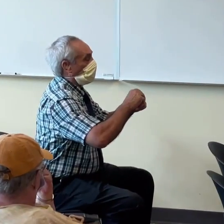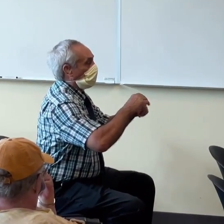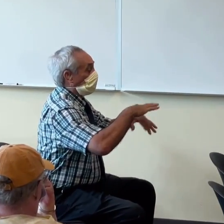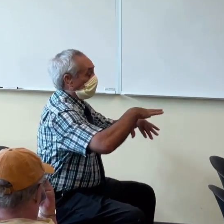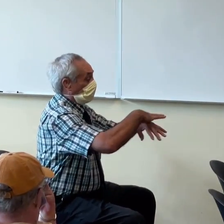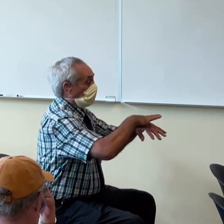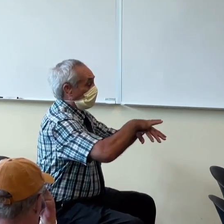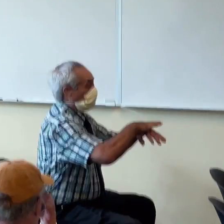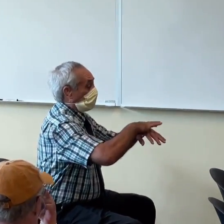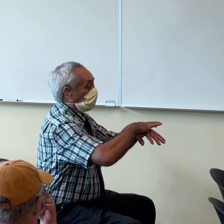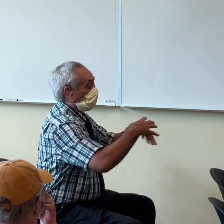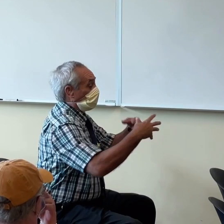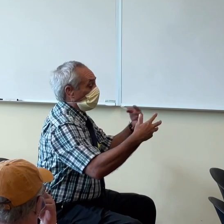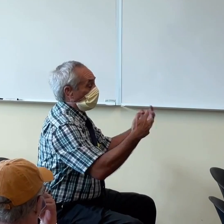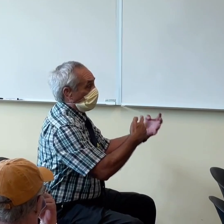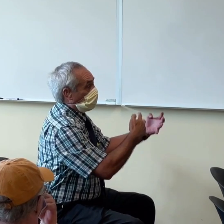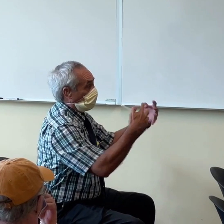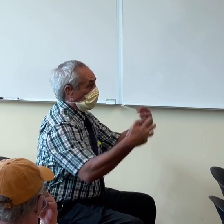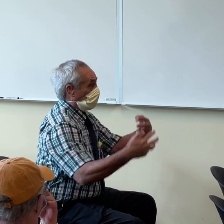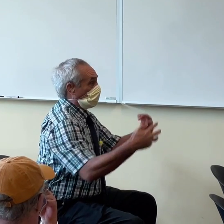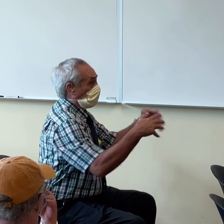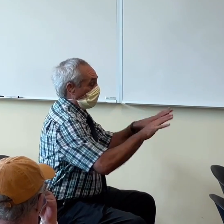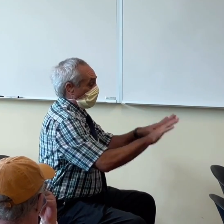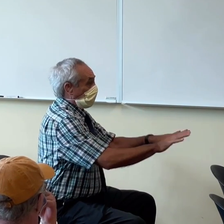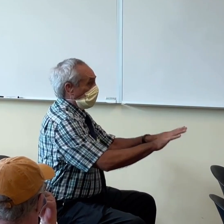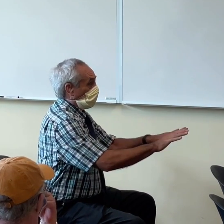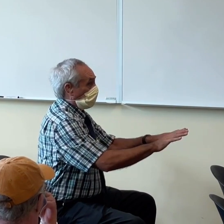this. will